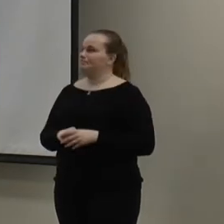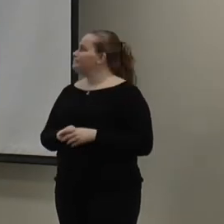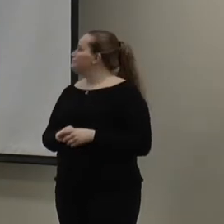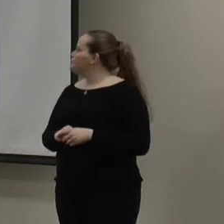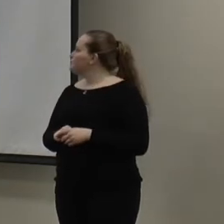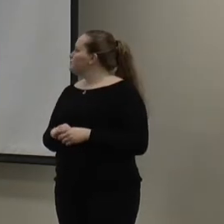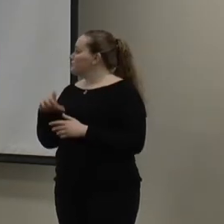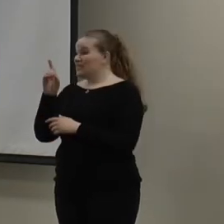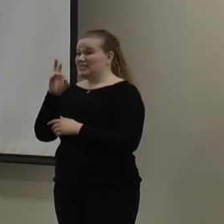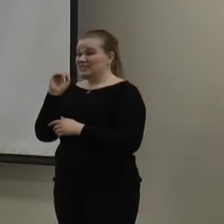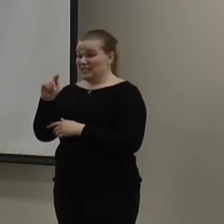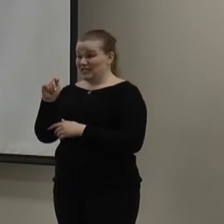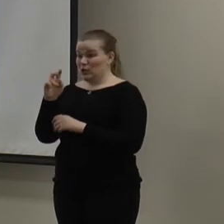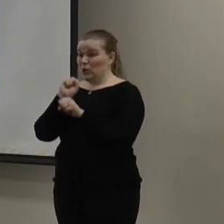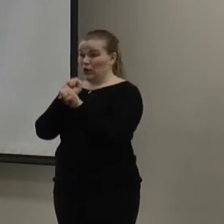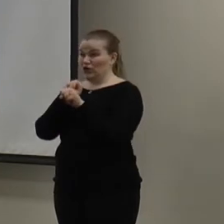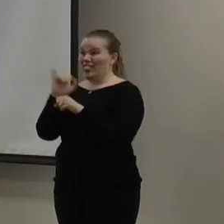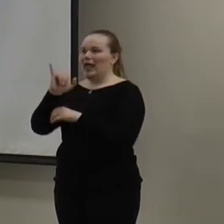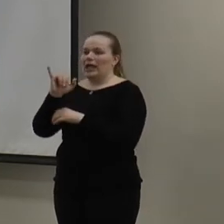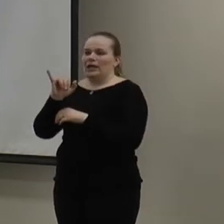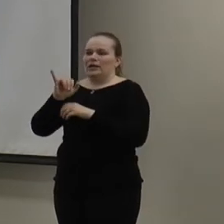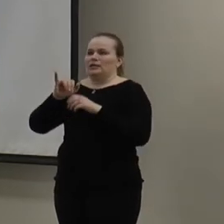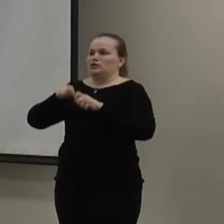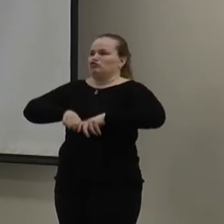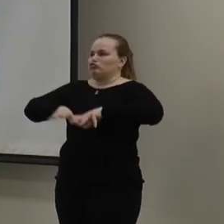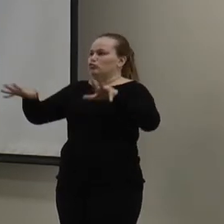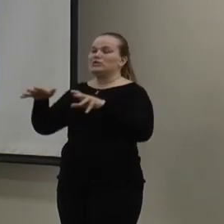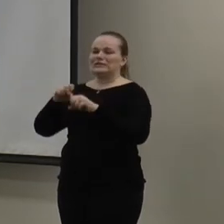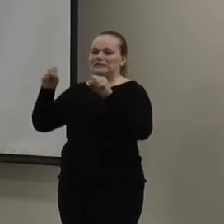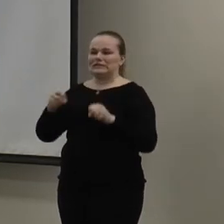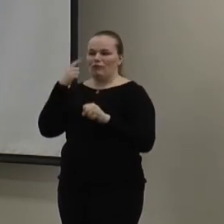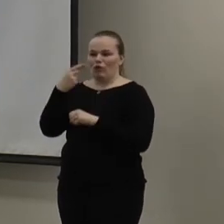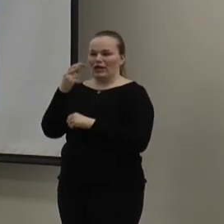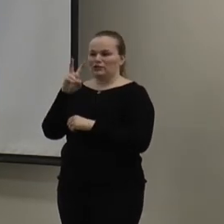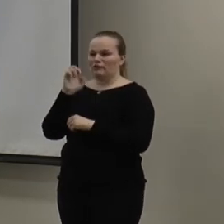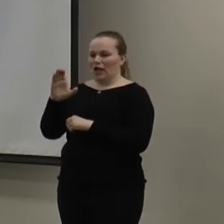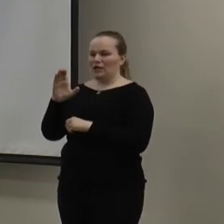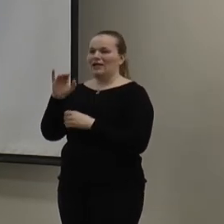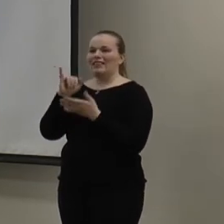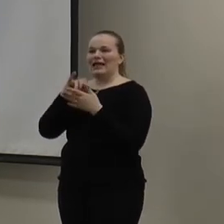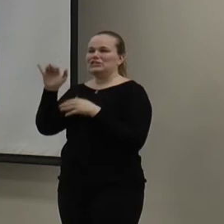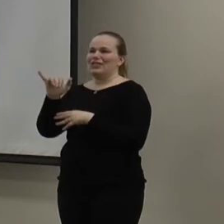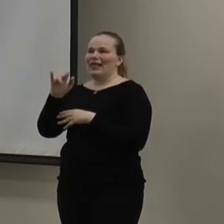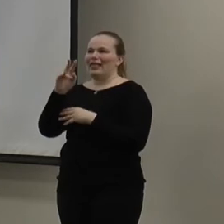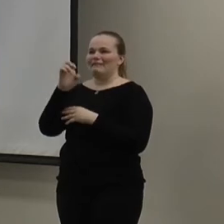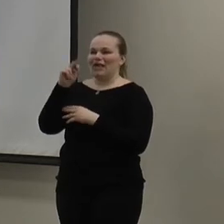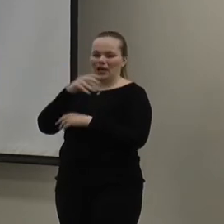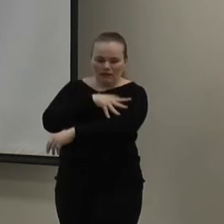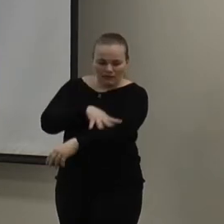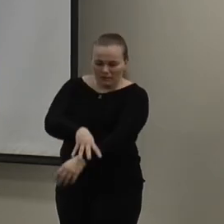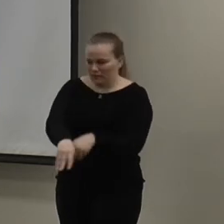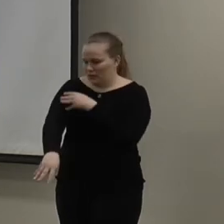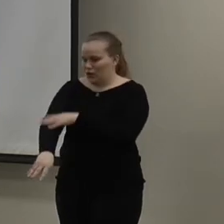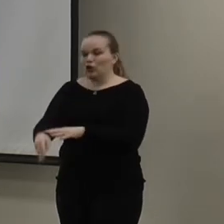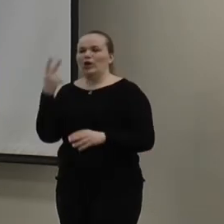So, duct work. Basically, the distribution system of your HVAC. And it's kind of like the veins in our body. You know